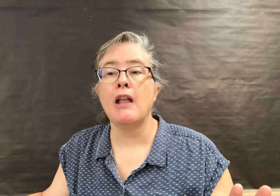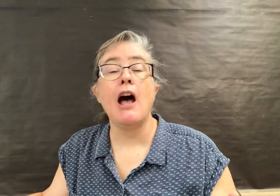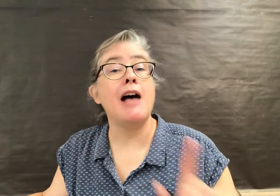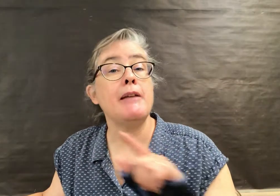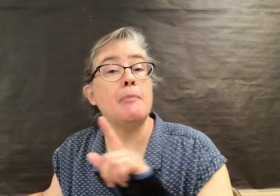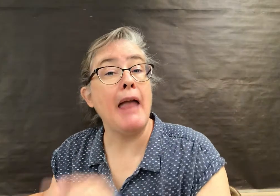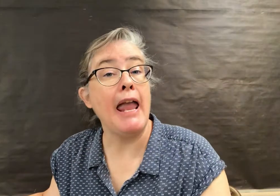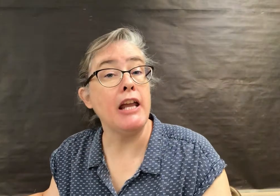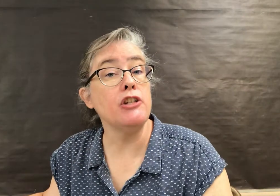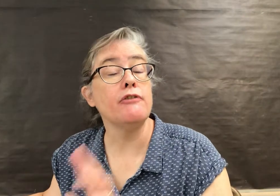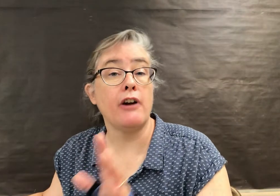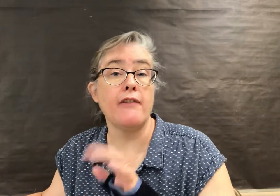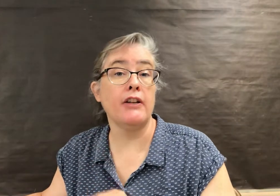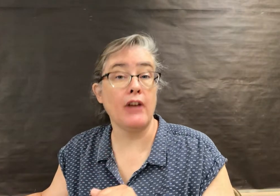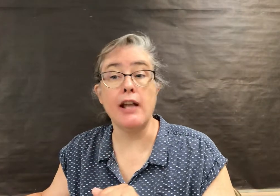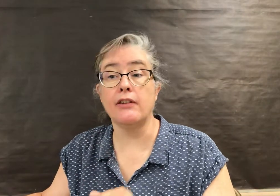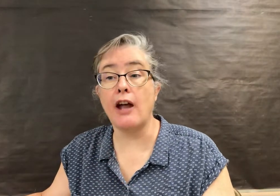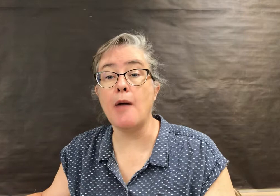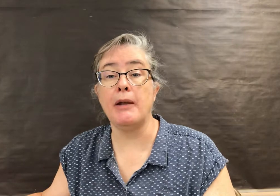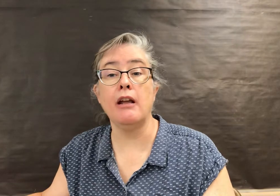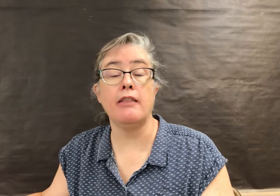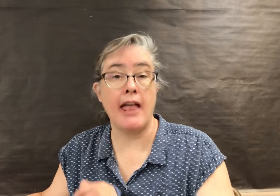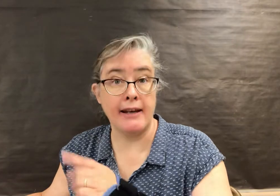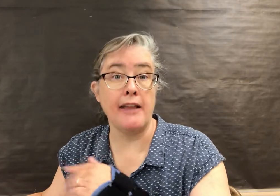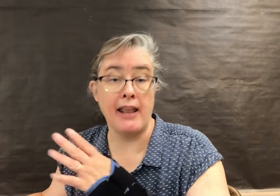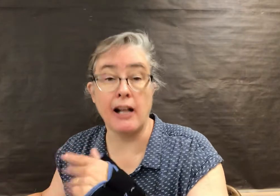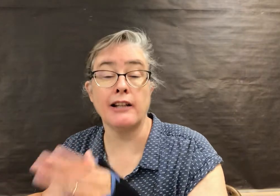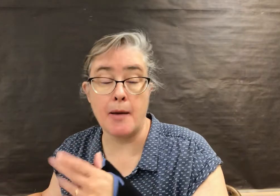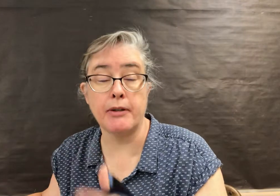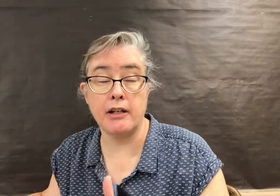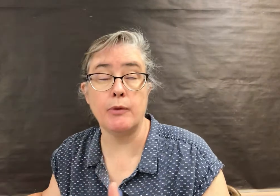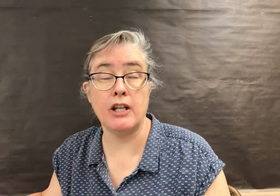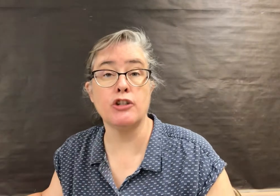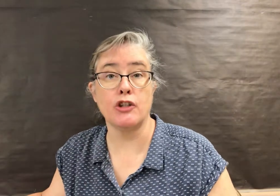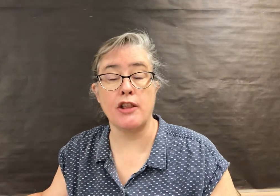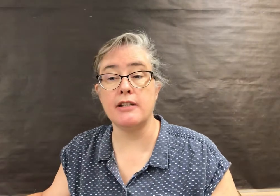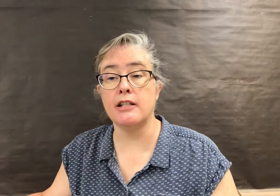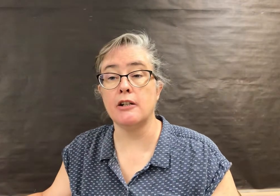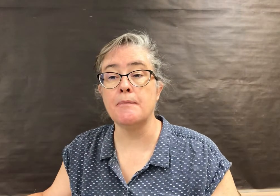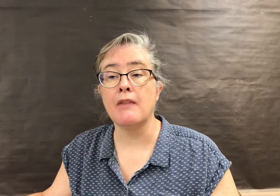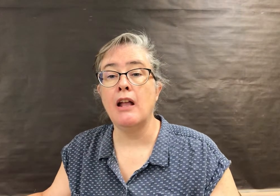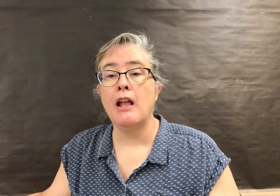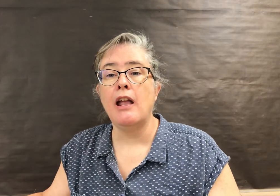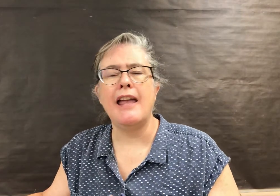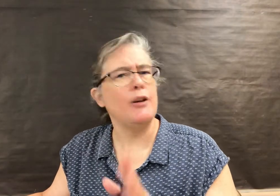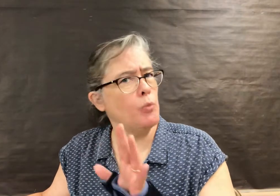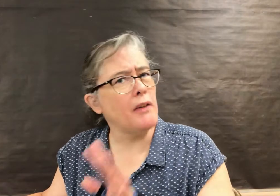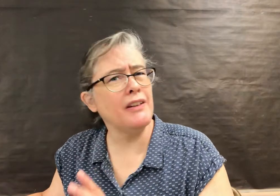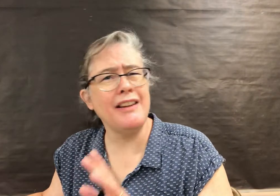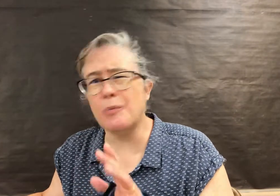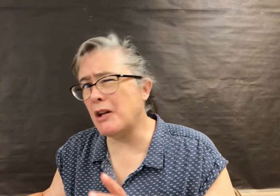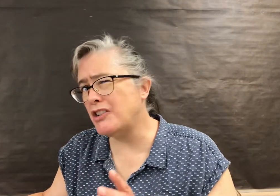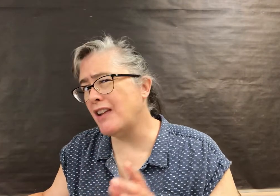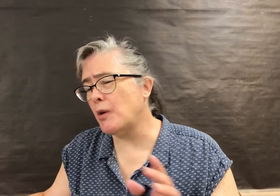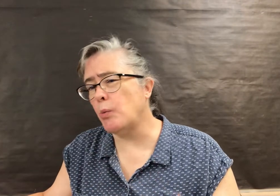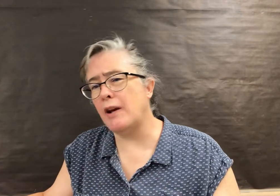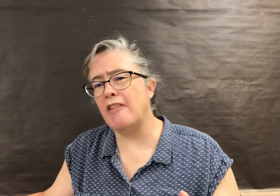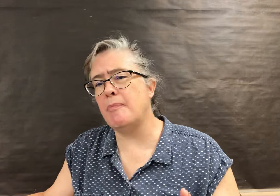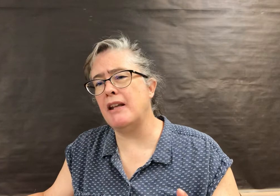I made a page for every science topic that I collaborated with teachers on this year. And it wasn't as much as it would have been